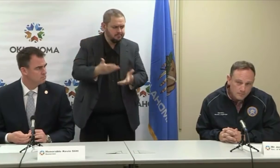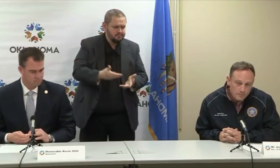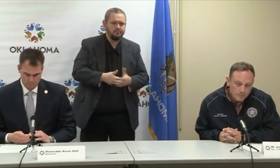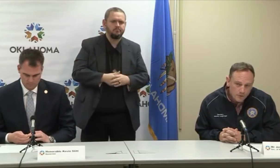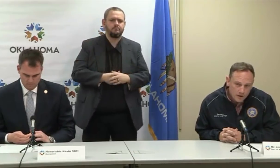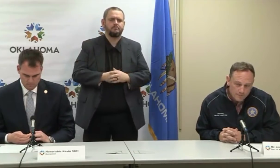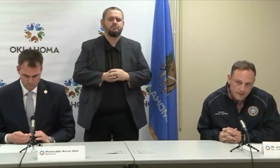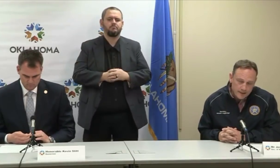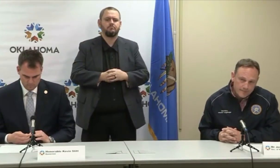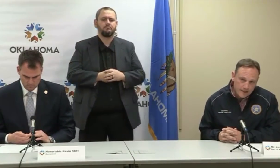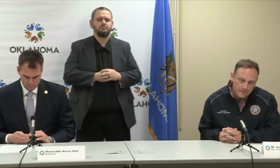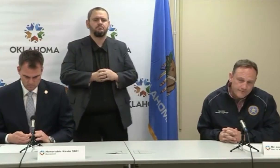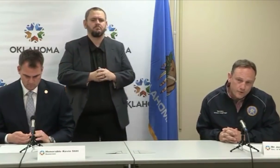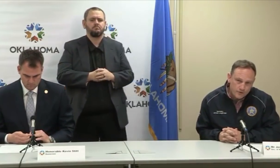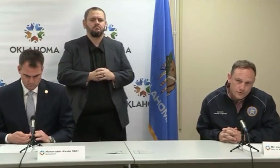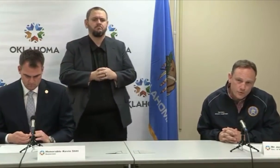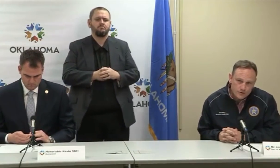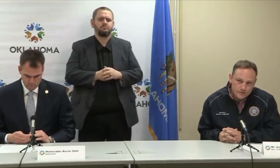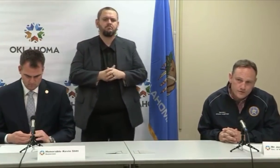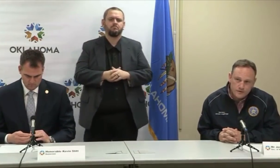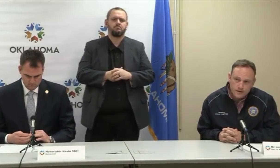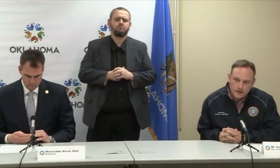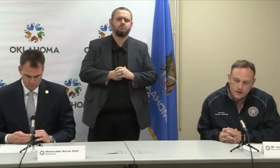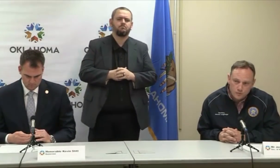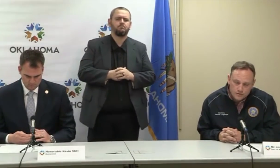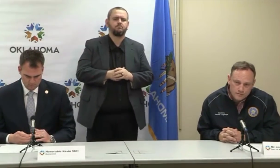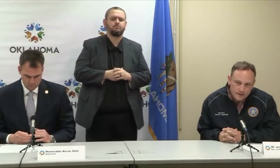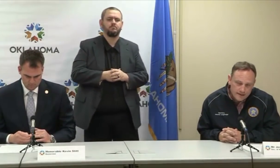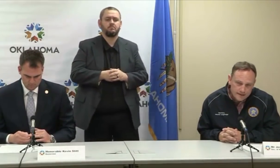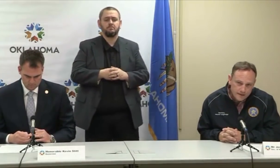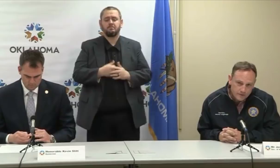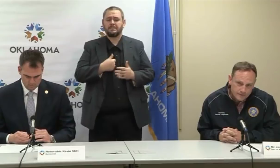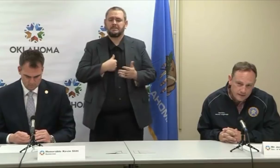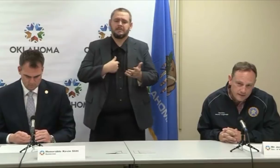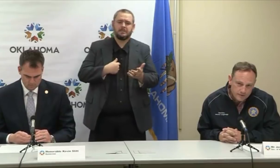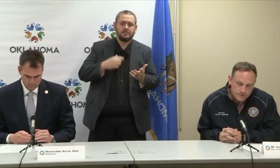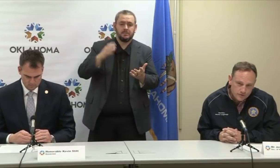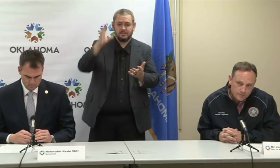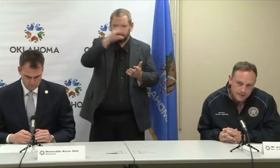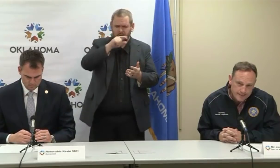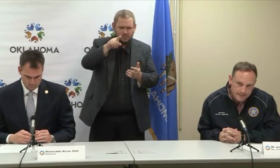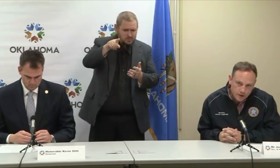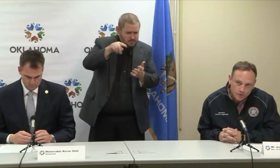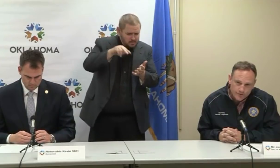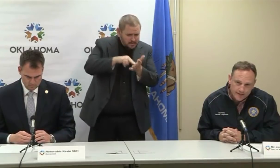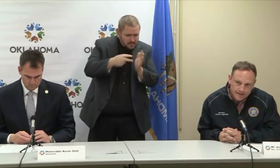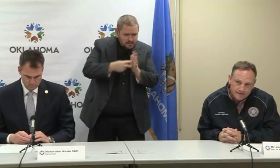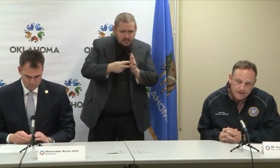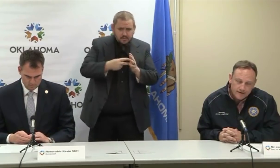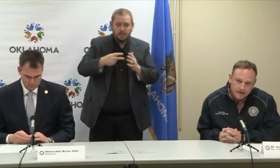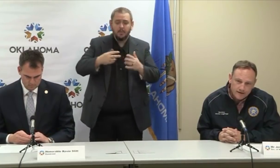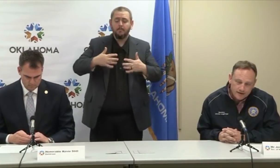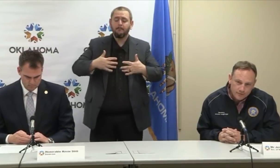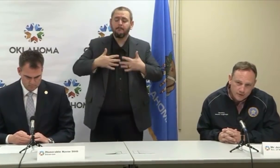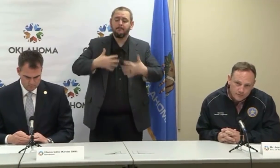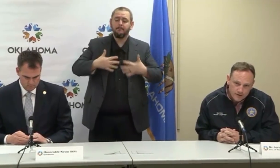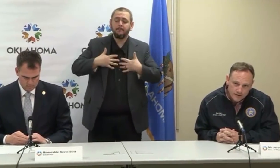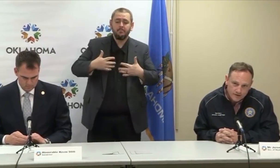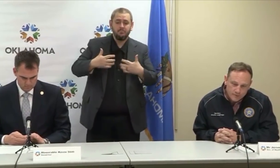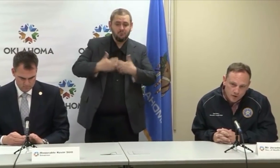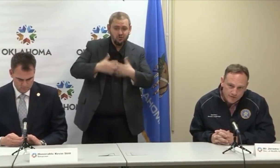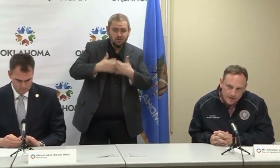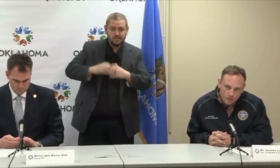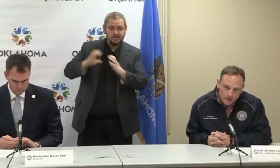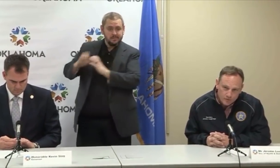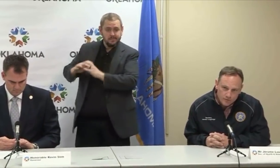Paul, going to infer that your question was about, I did hear of ventilators, so let me go with that. If we don't